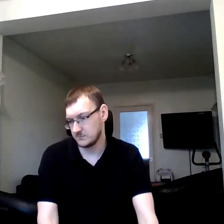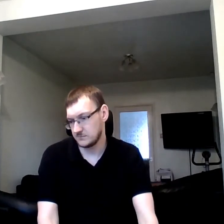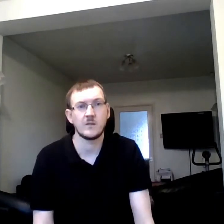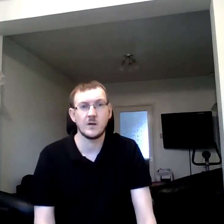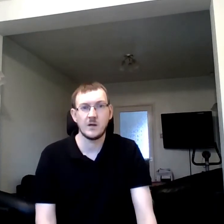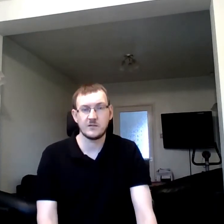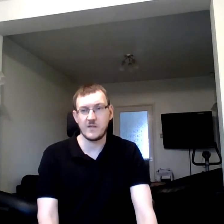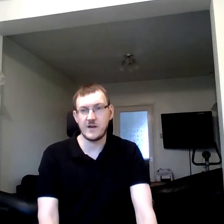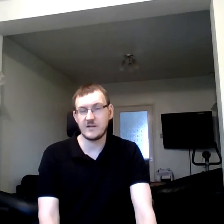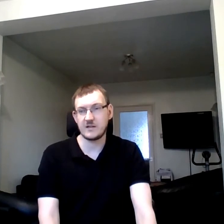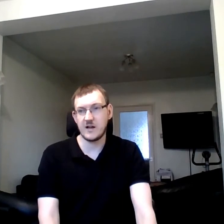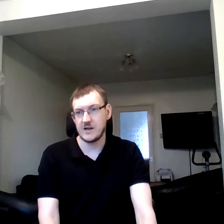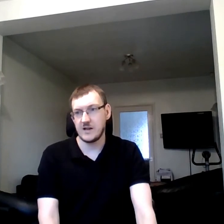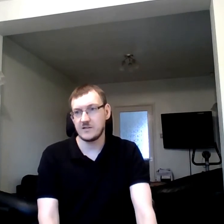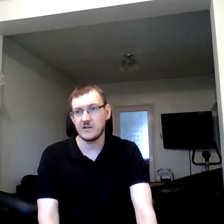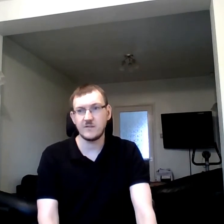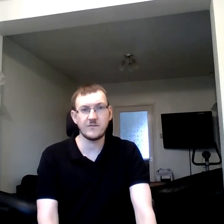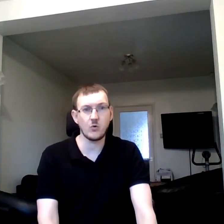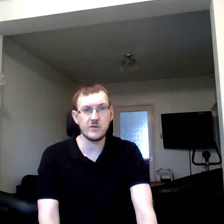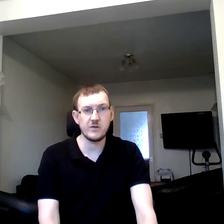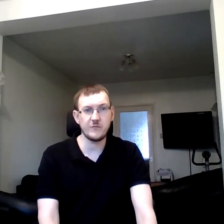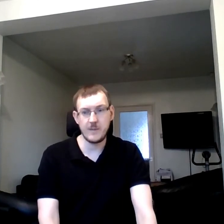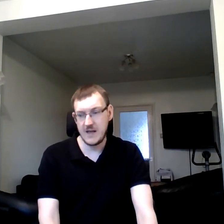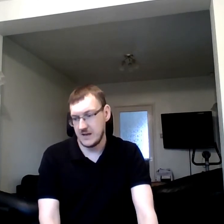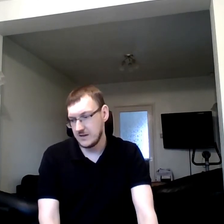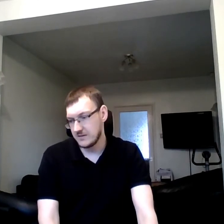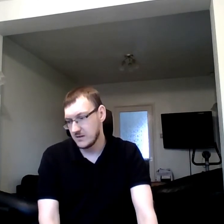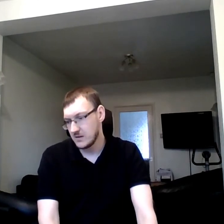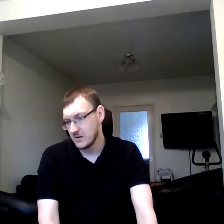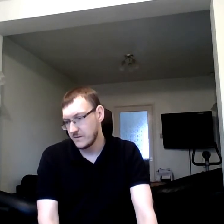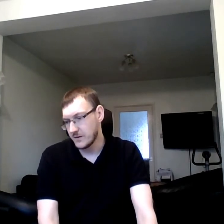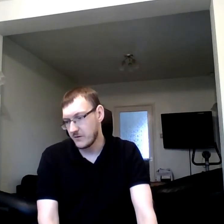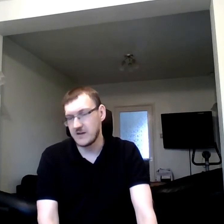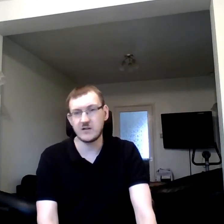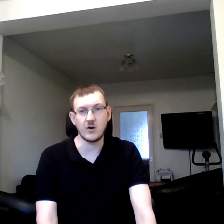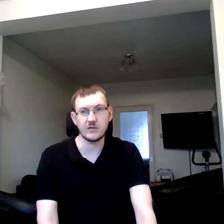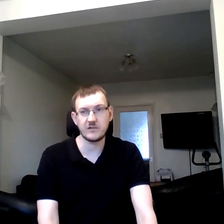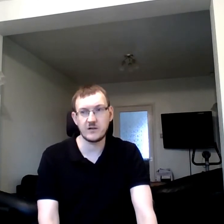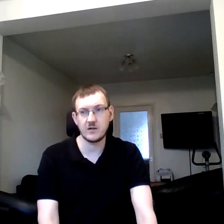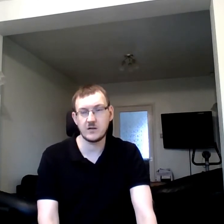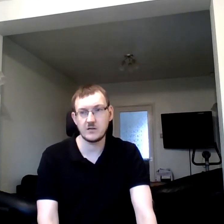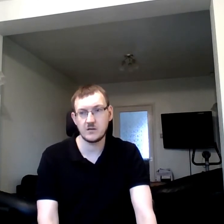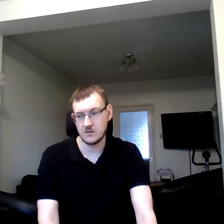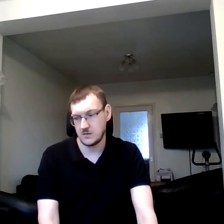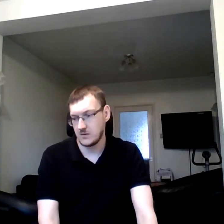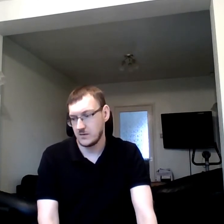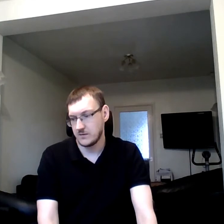So the next line is. Or you've paid. The great cost. So.